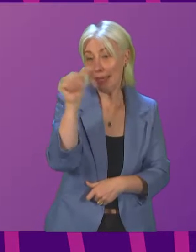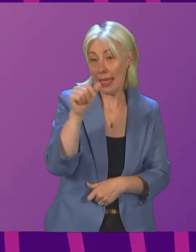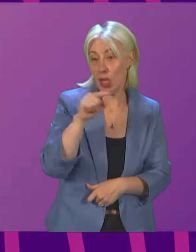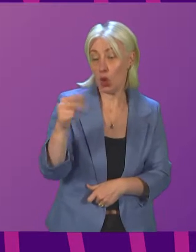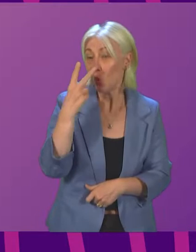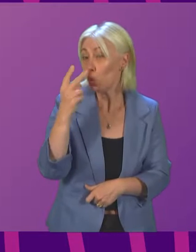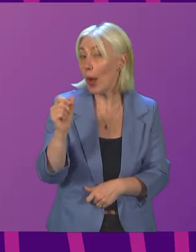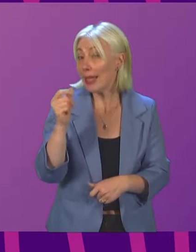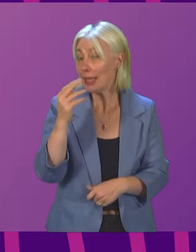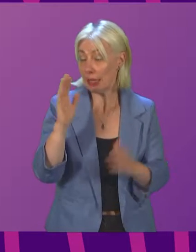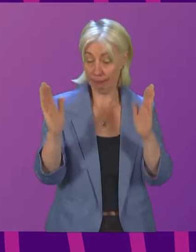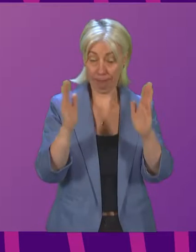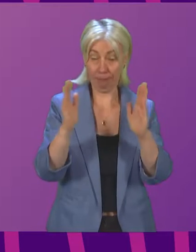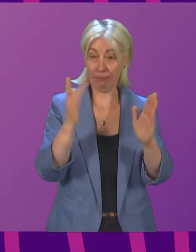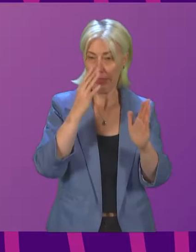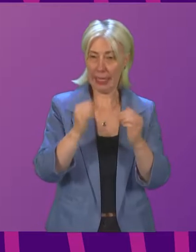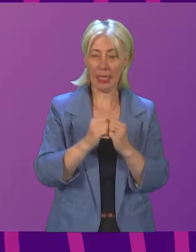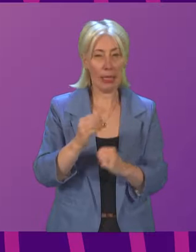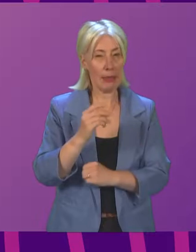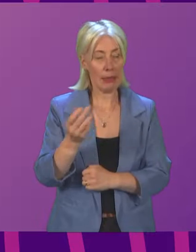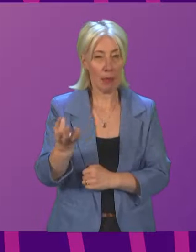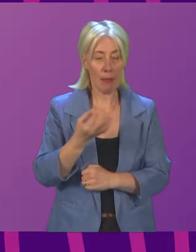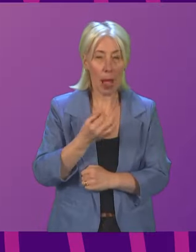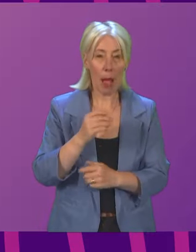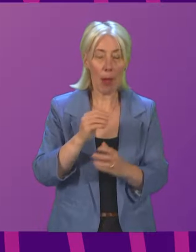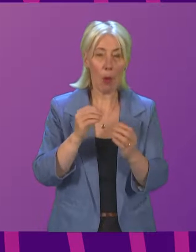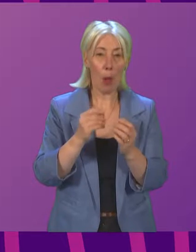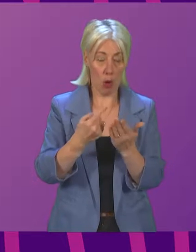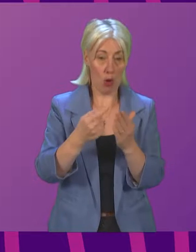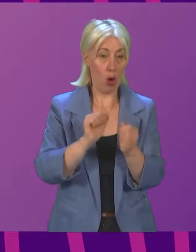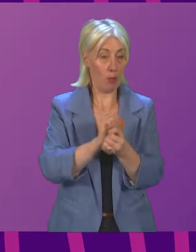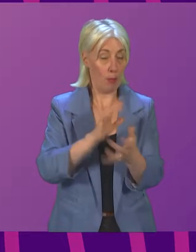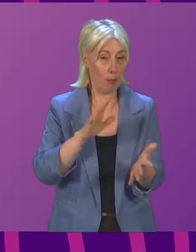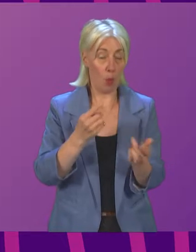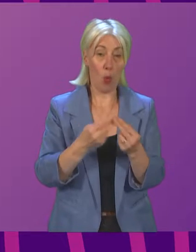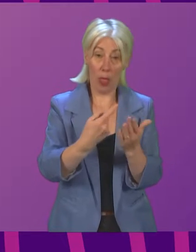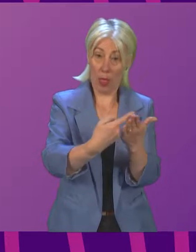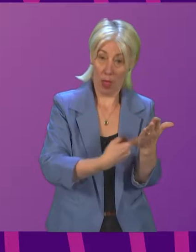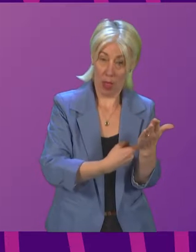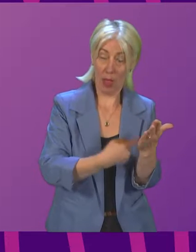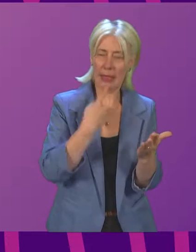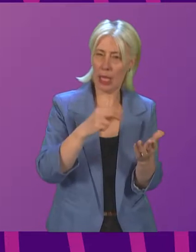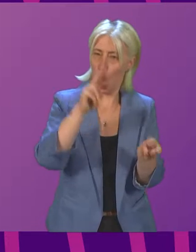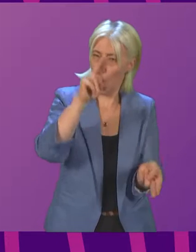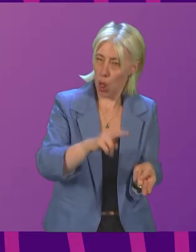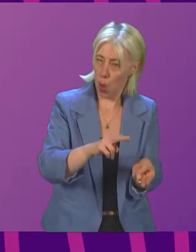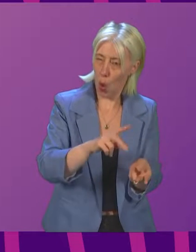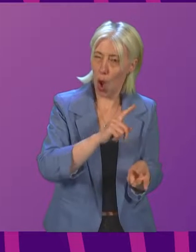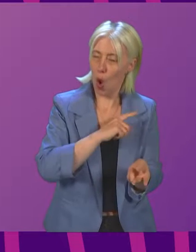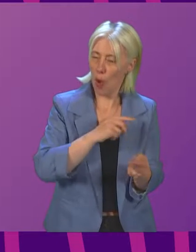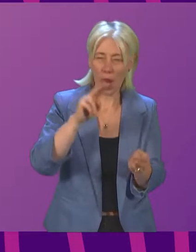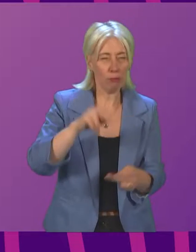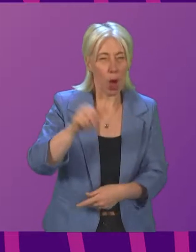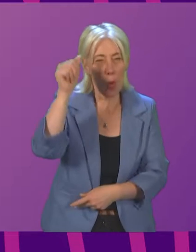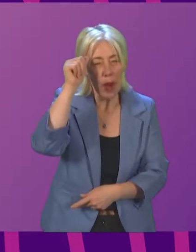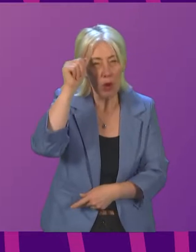Some evidence suggests that requests for supervised bail orders have been historically low, but the possible fact has been a lack of awareness